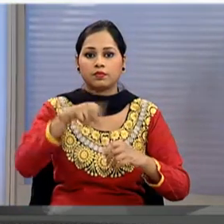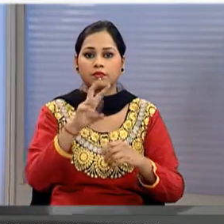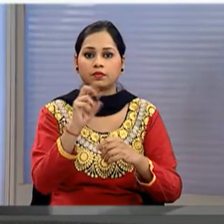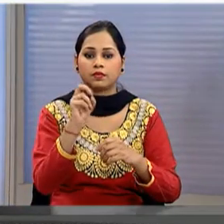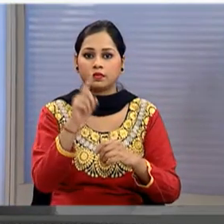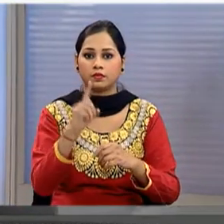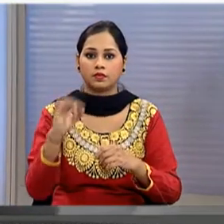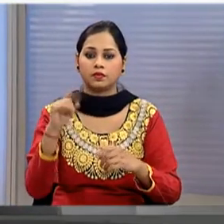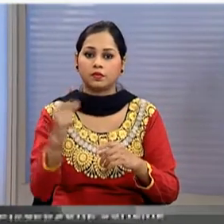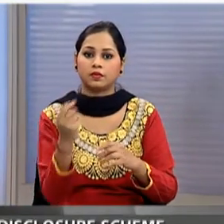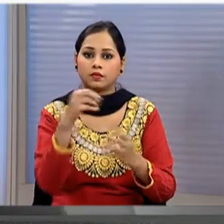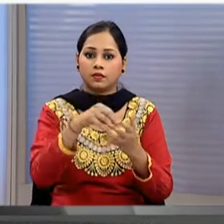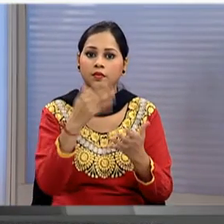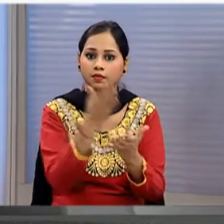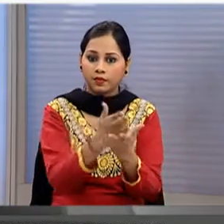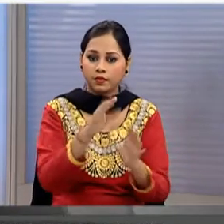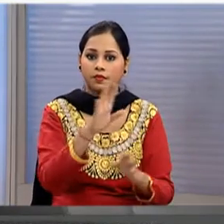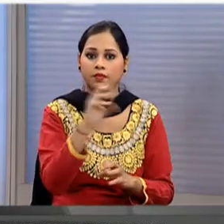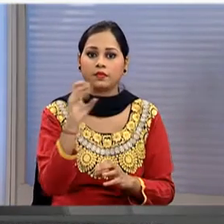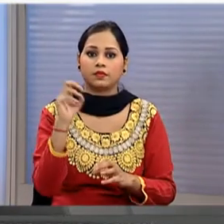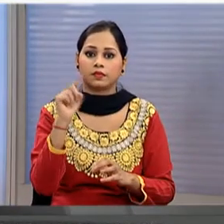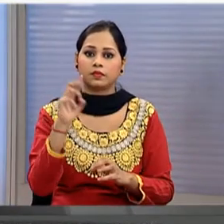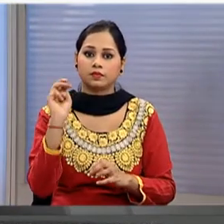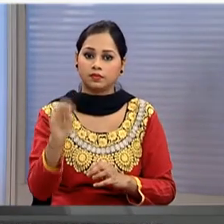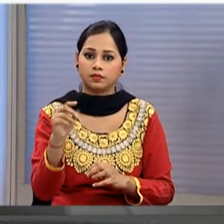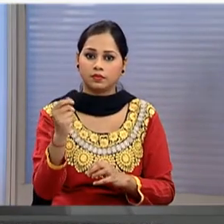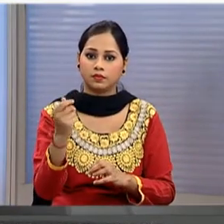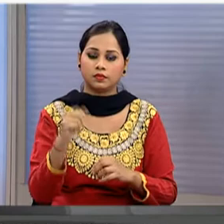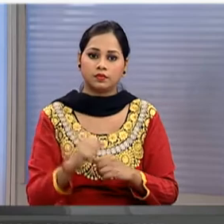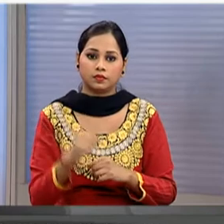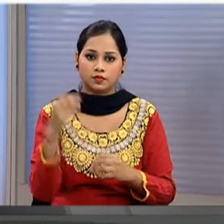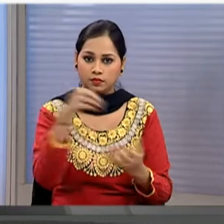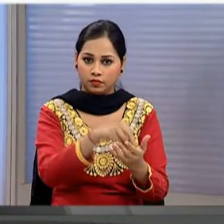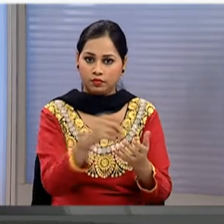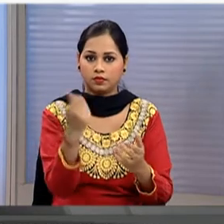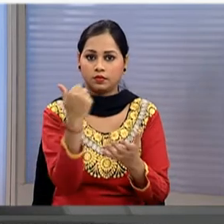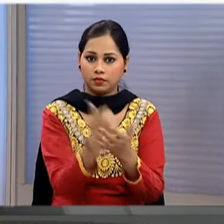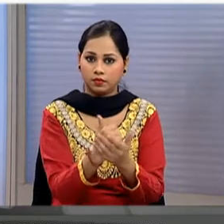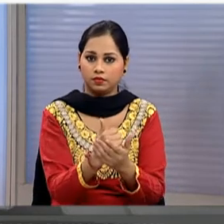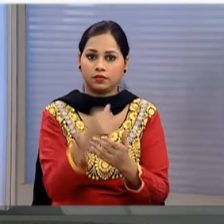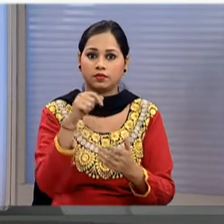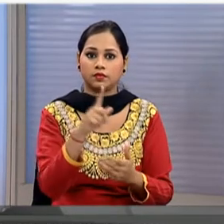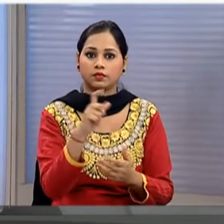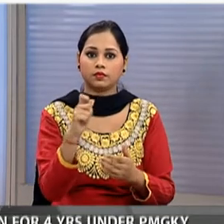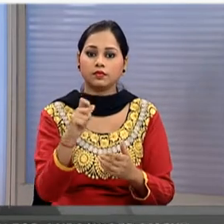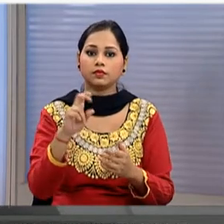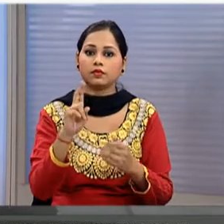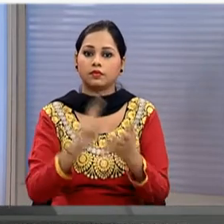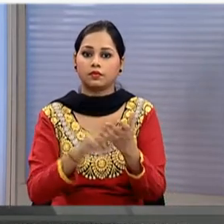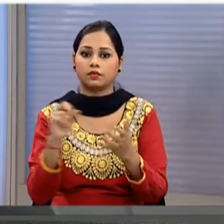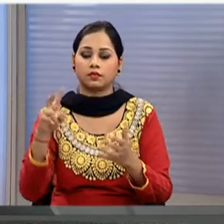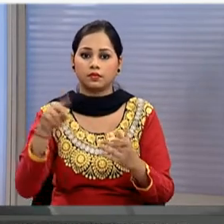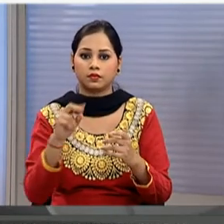the unaccounted now banned 500 and 1,000 rupee notes deposited in banks between 10th of November